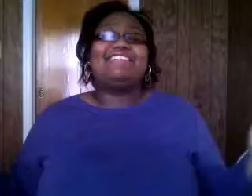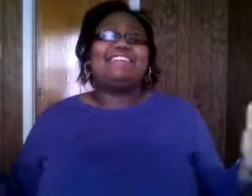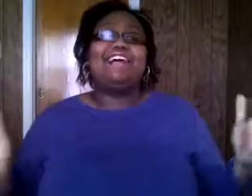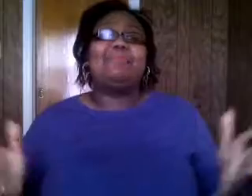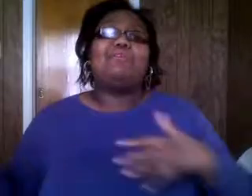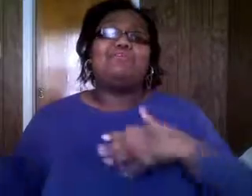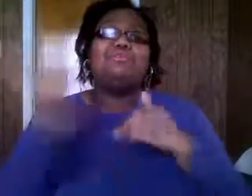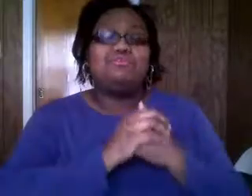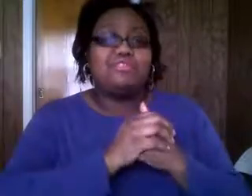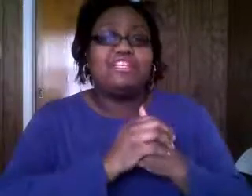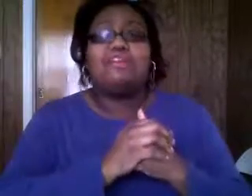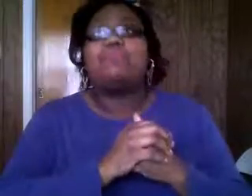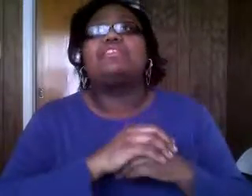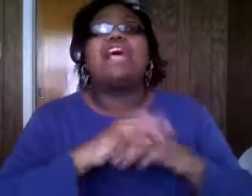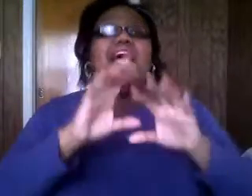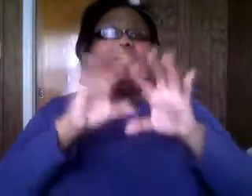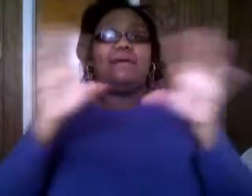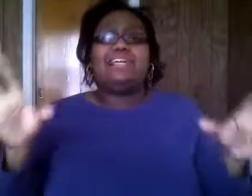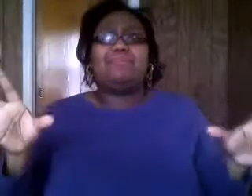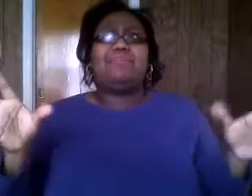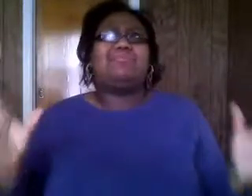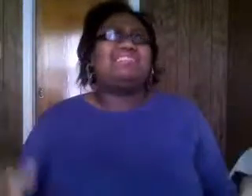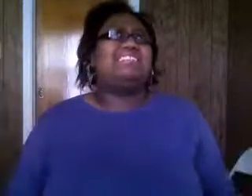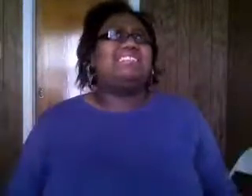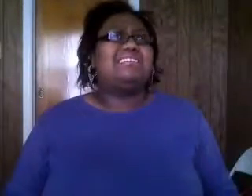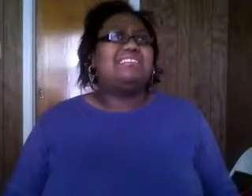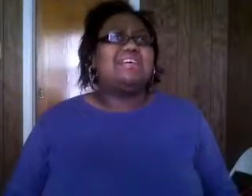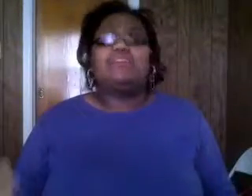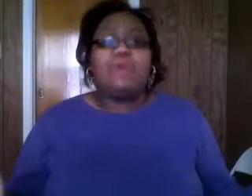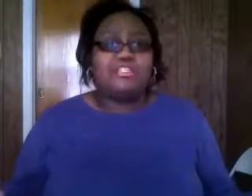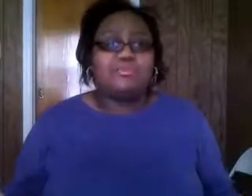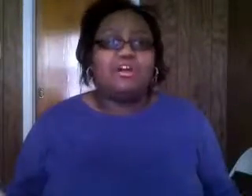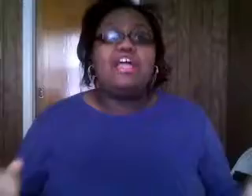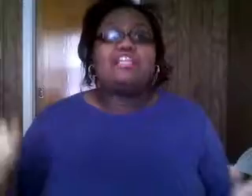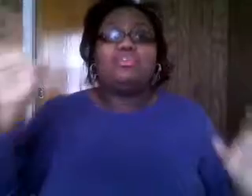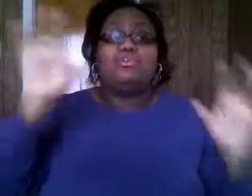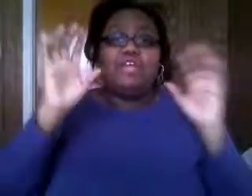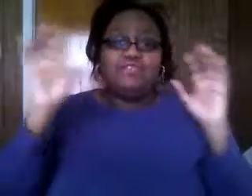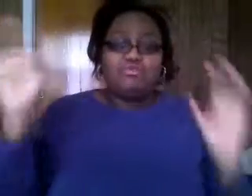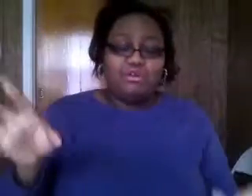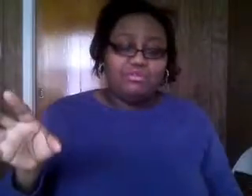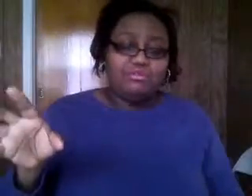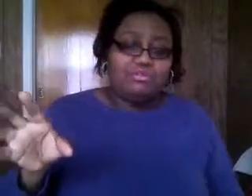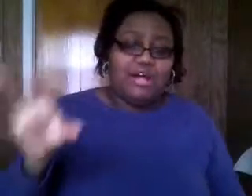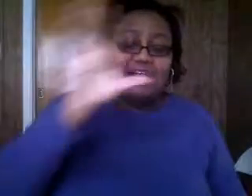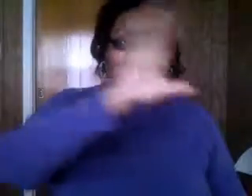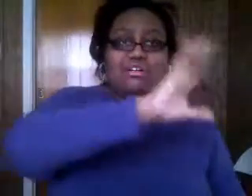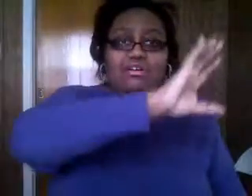had a great time but i was rolling through on the king drive bus and i was like maybe on 60 something like near washington park so if you roll through i saw